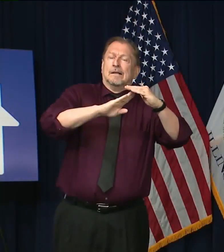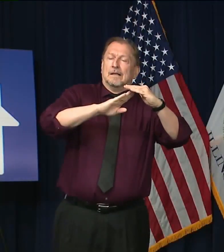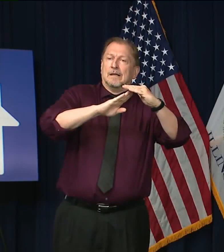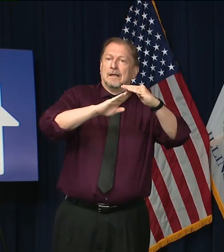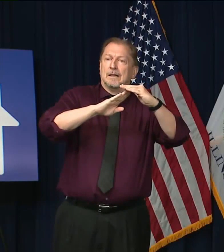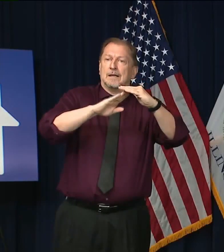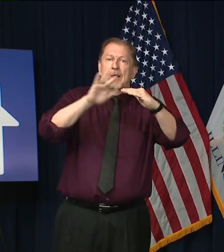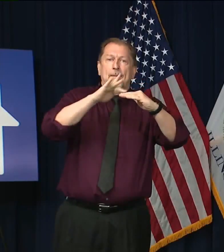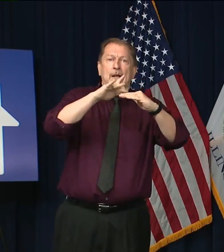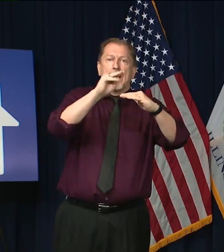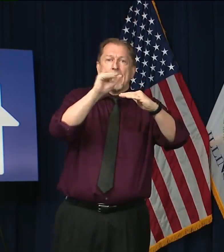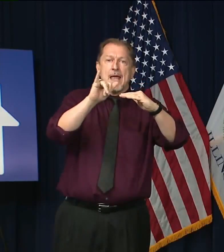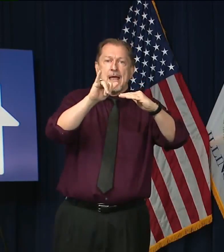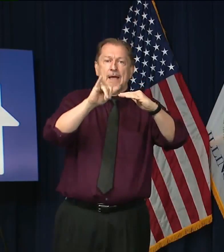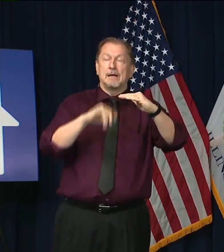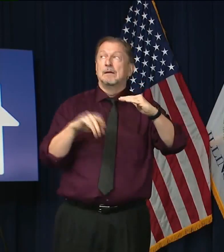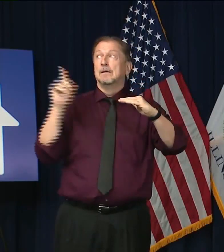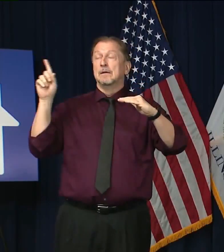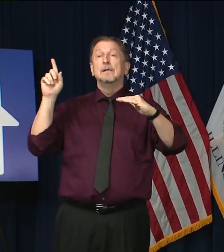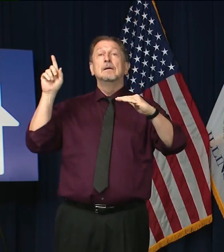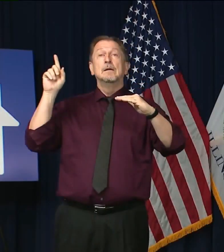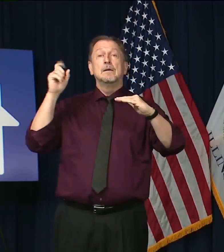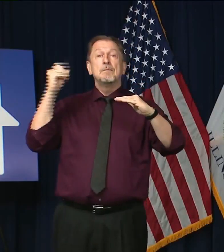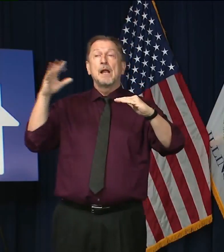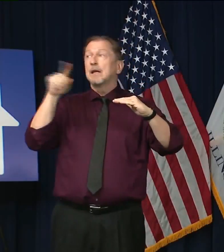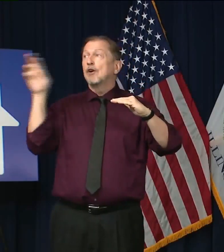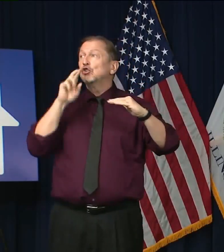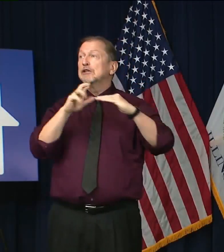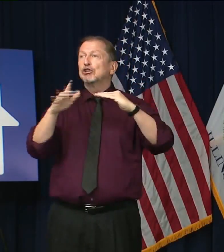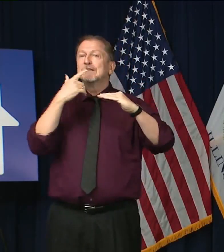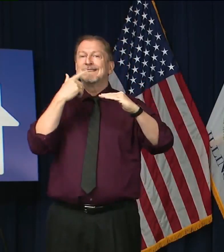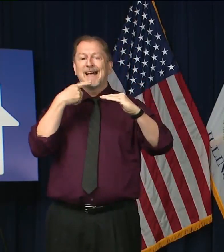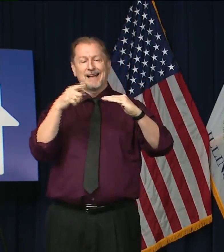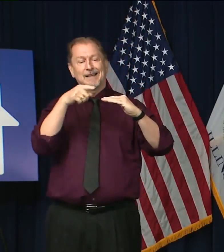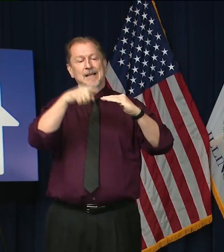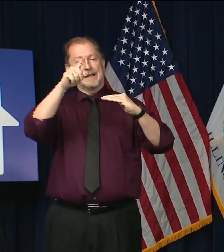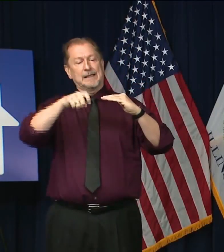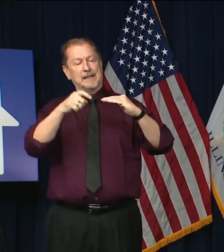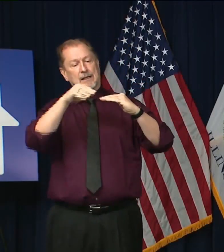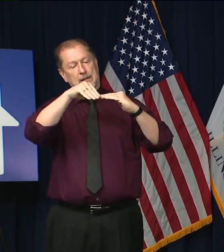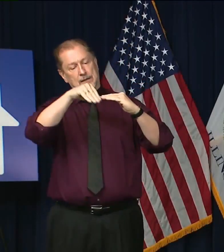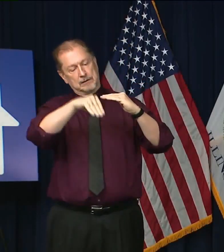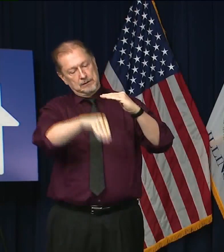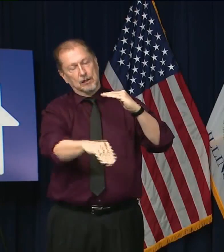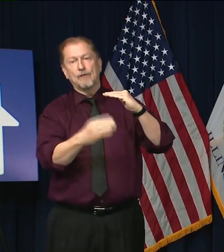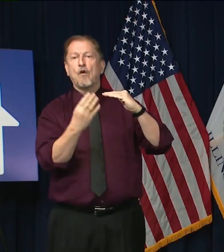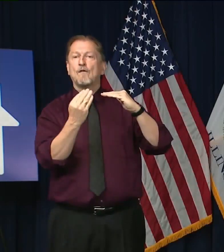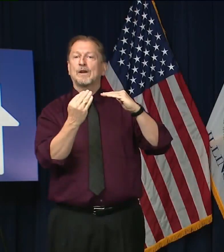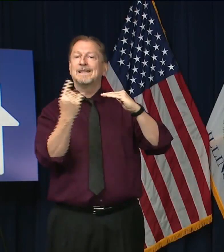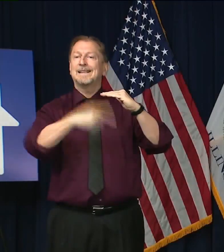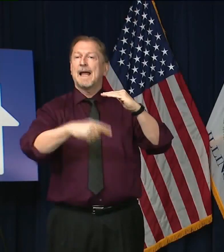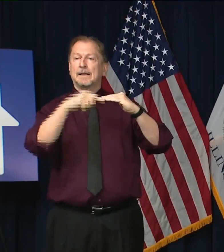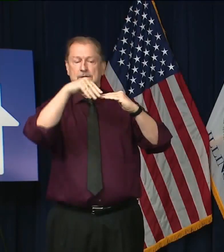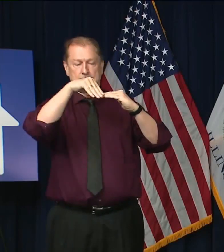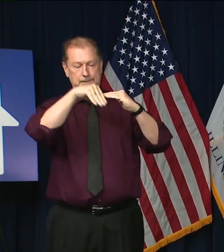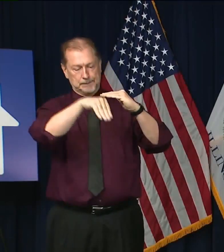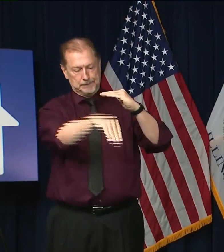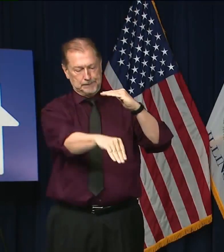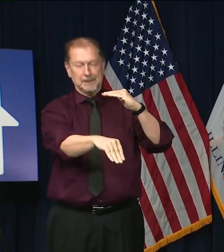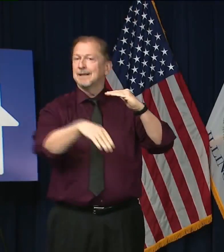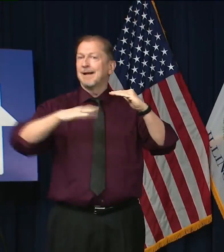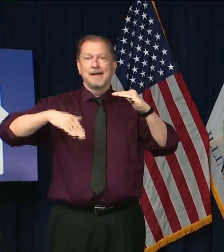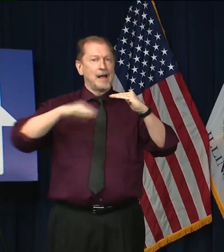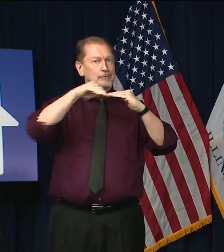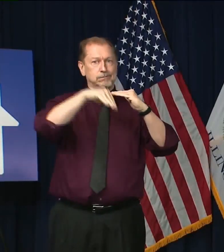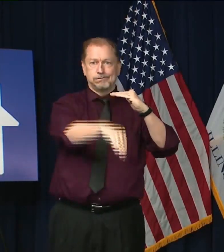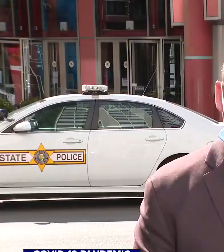after that, as you know, according to many of the experts, so where the numbers are going down. So we're looking at all of those things and working